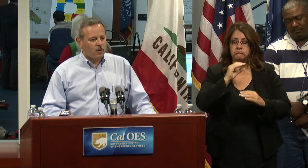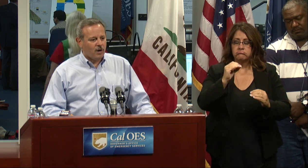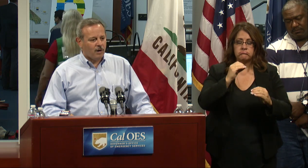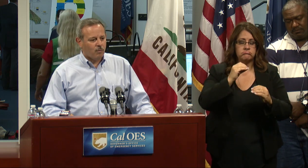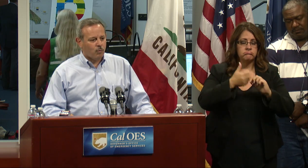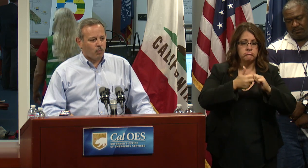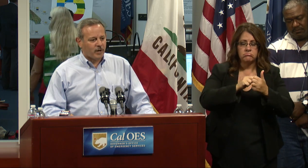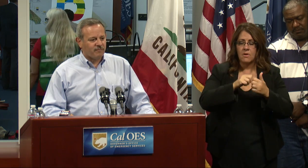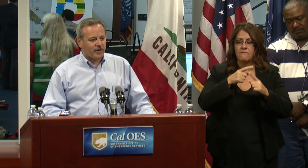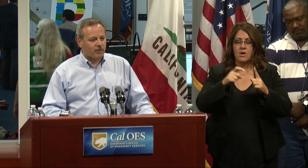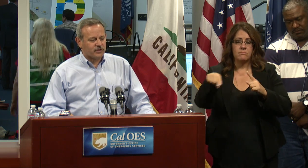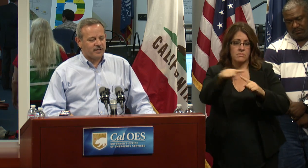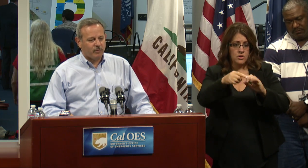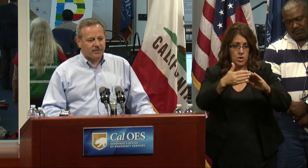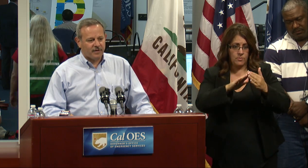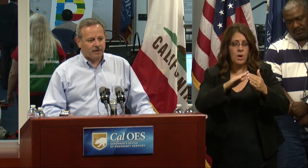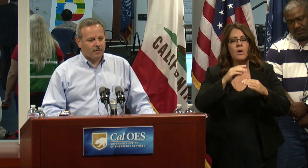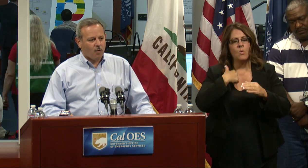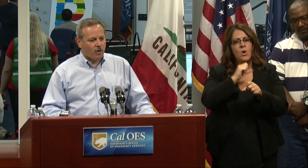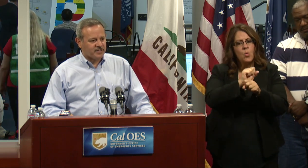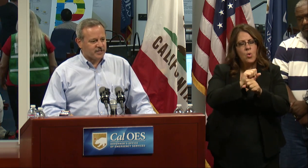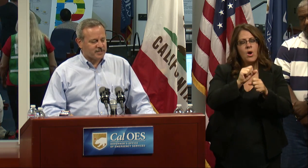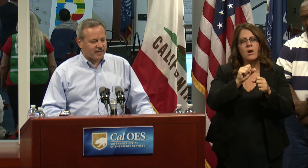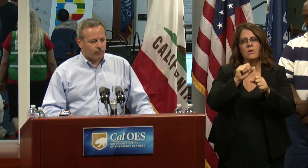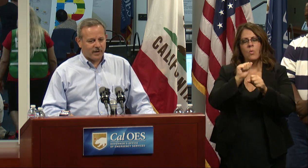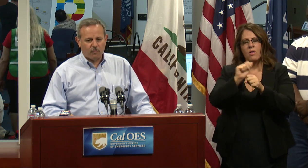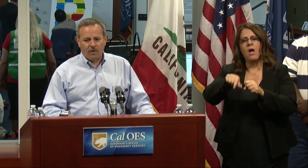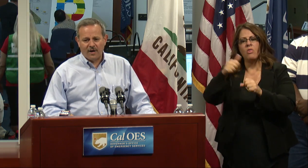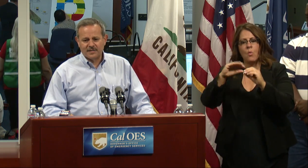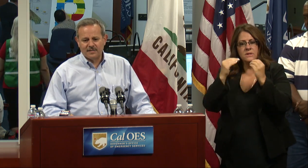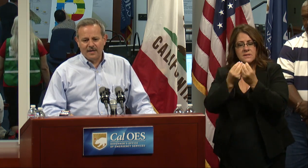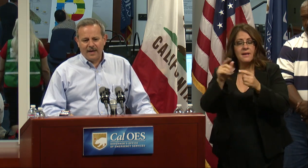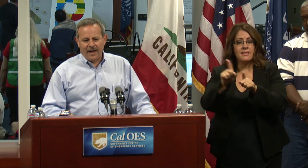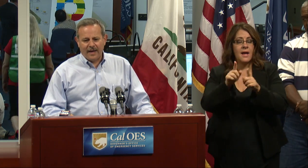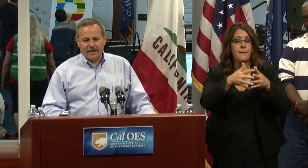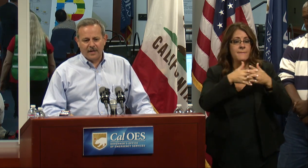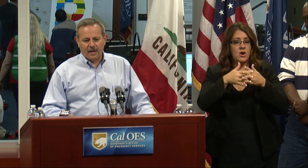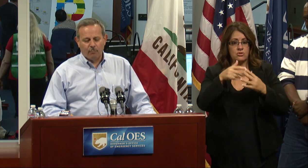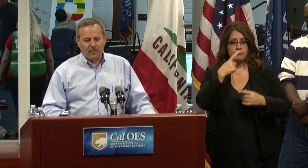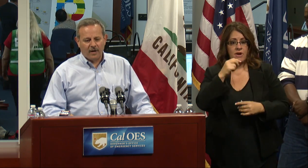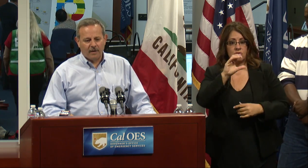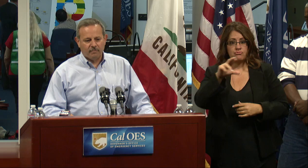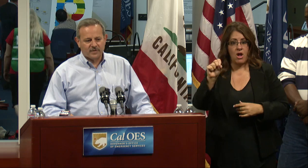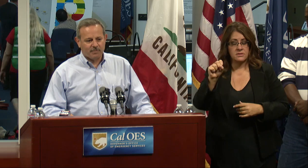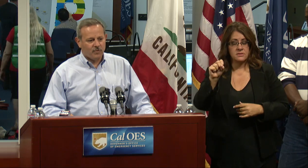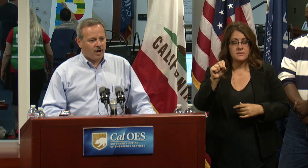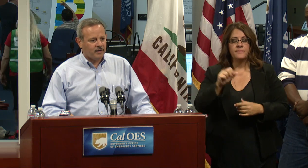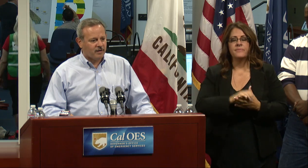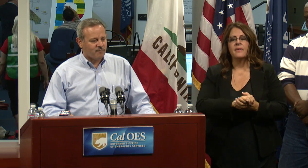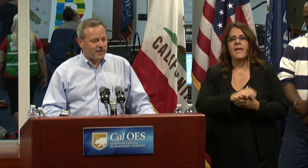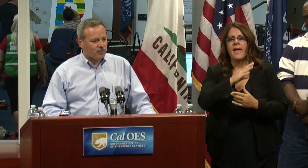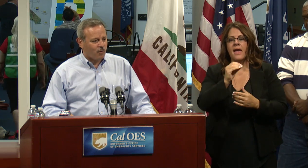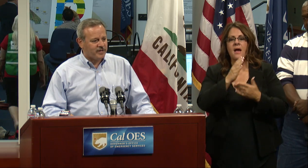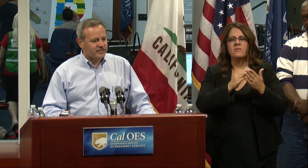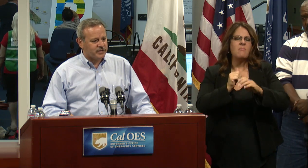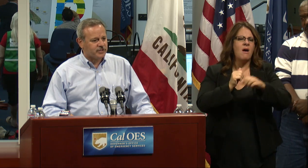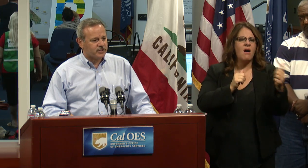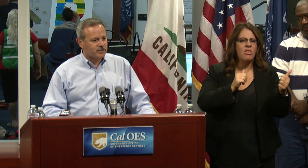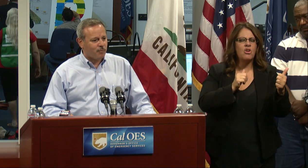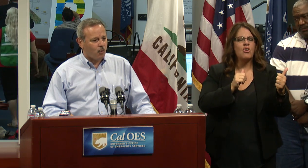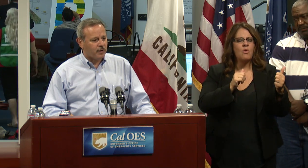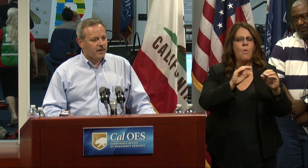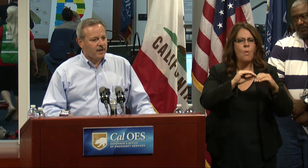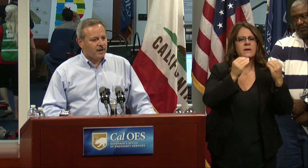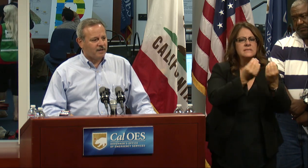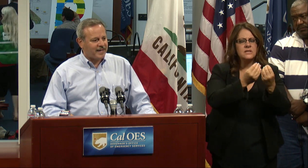we're working very closely with organizations like the Red Cross and some non-governmental organizations